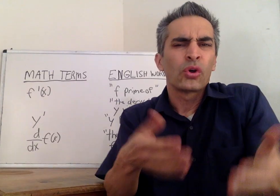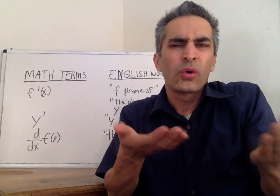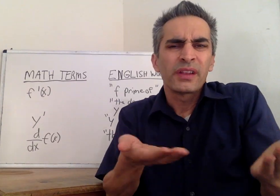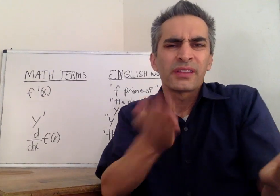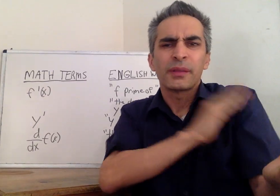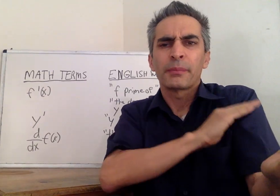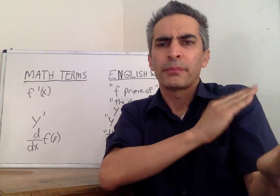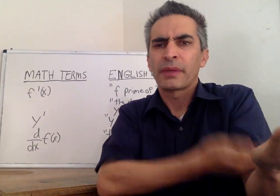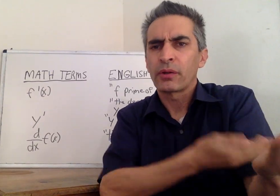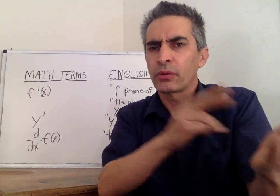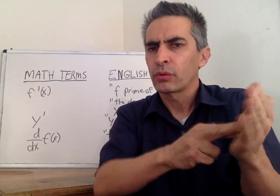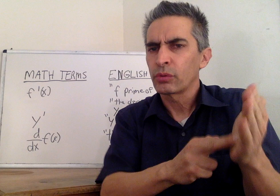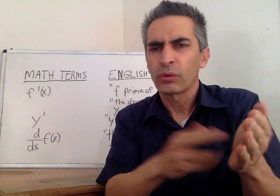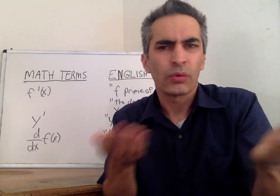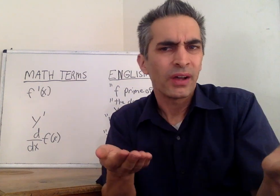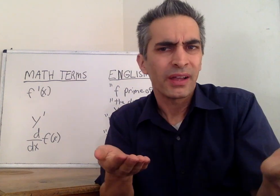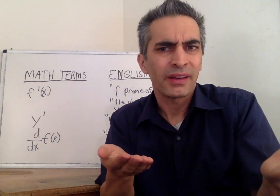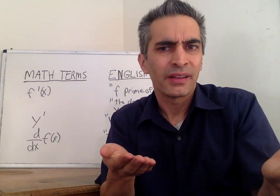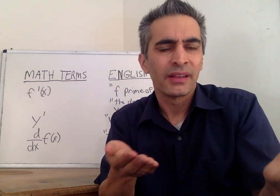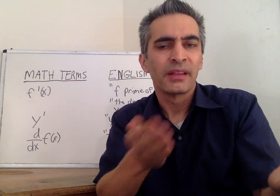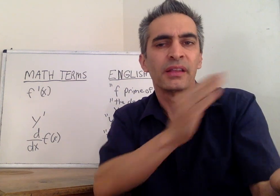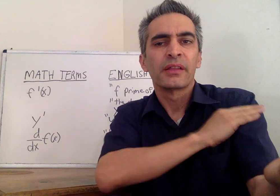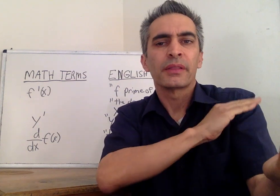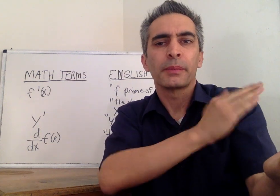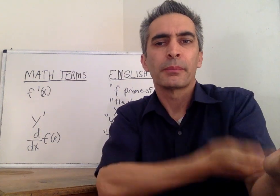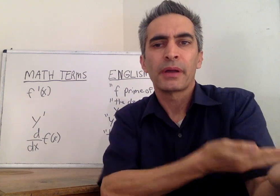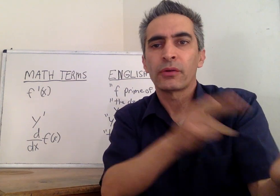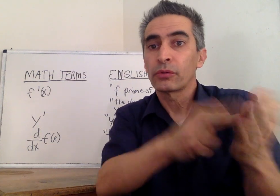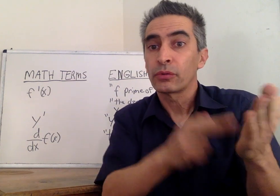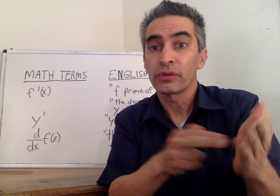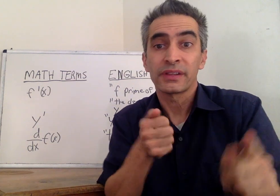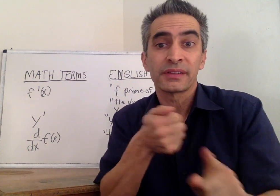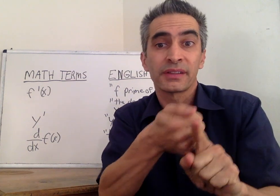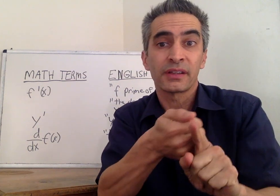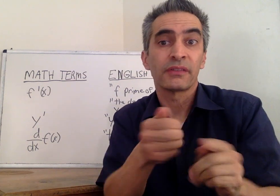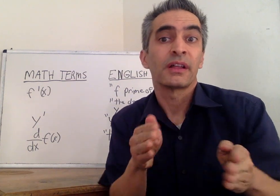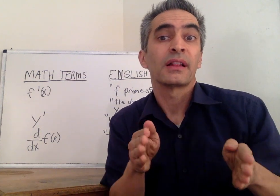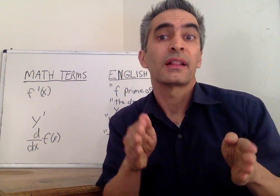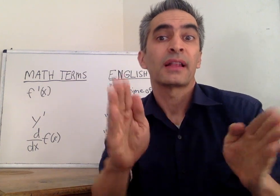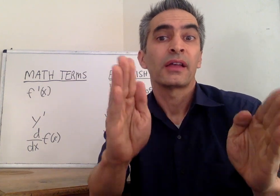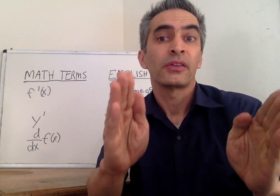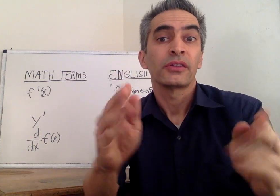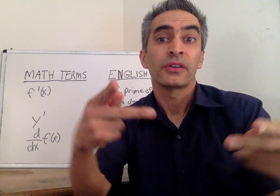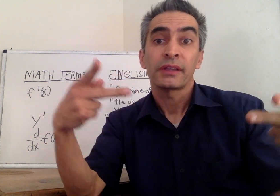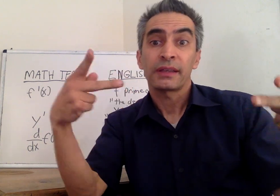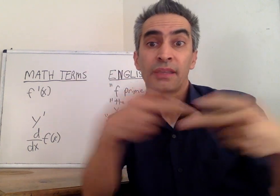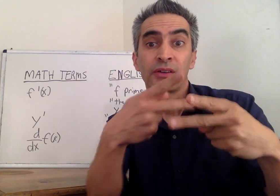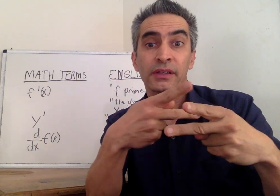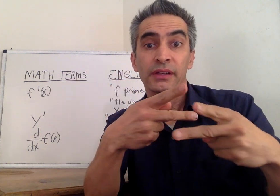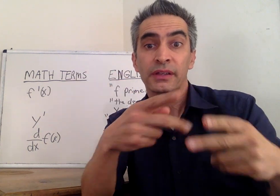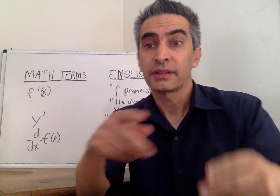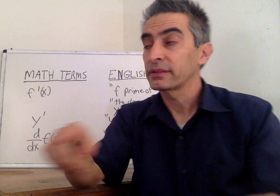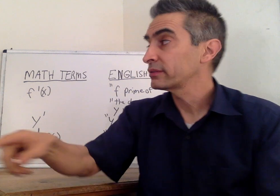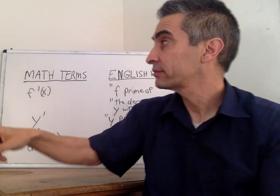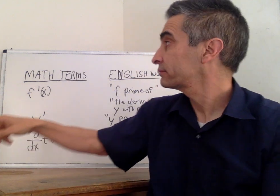What's the Power Rule? The Power Rule allows you to calculate